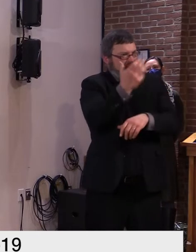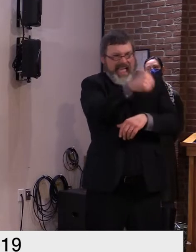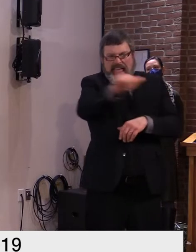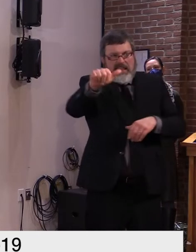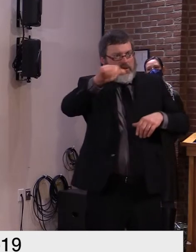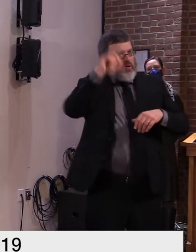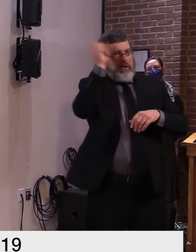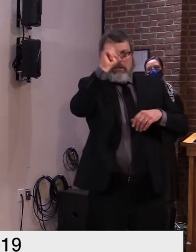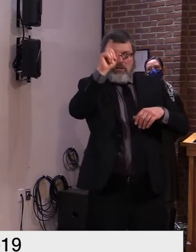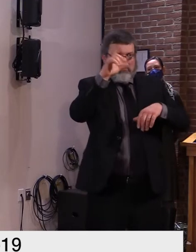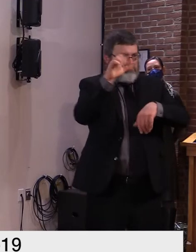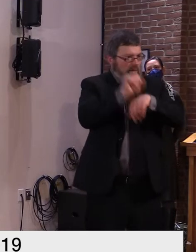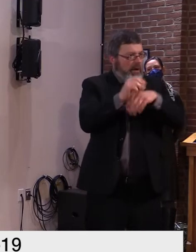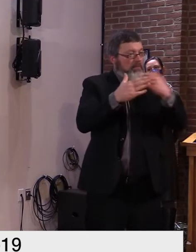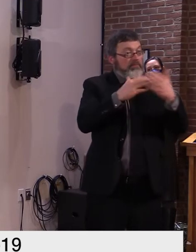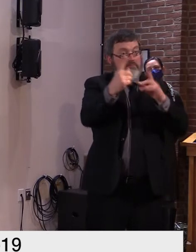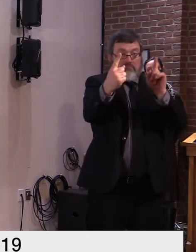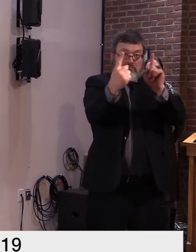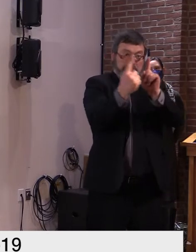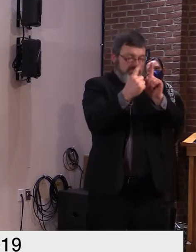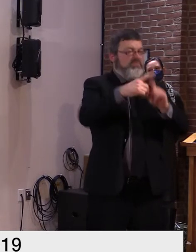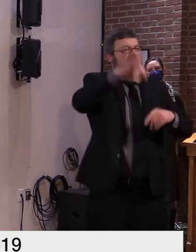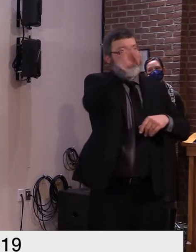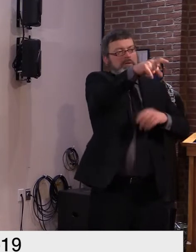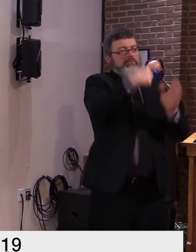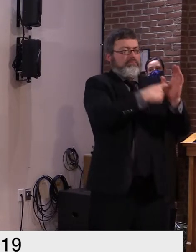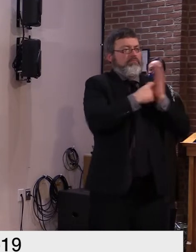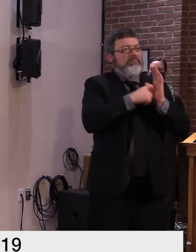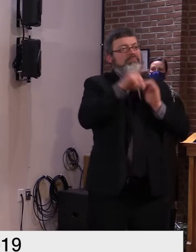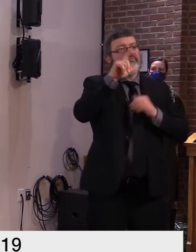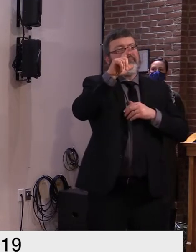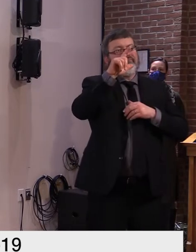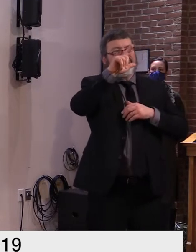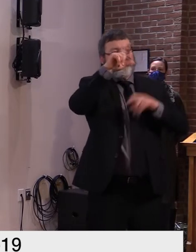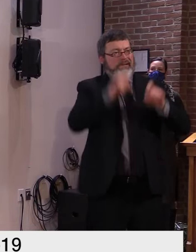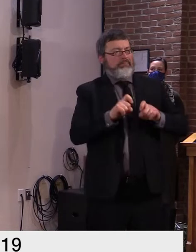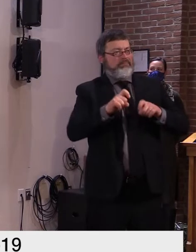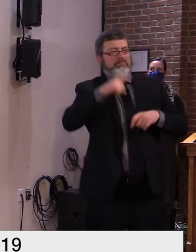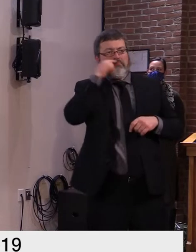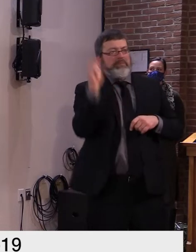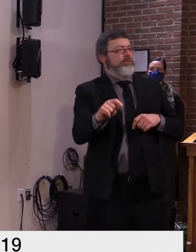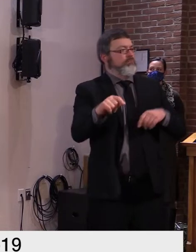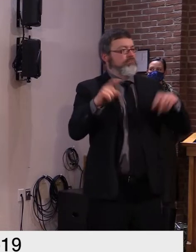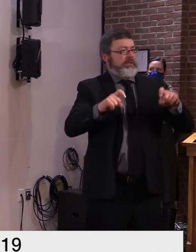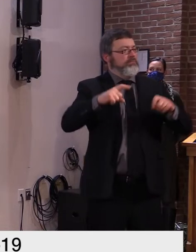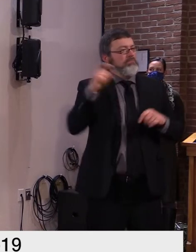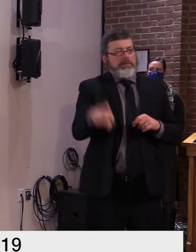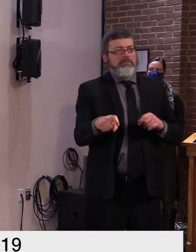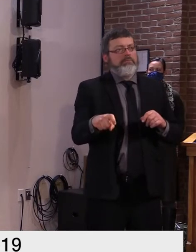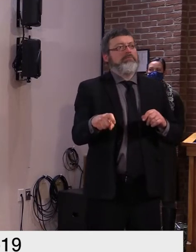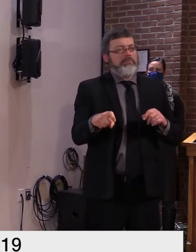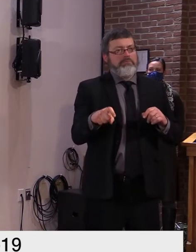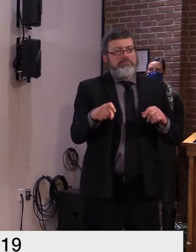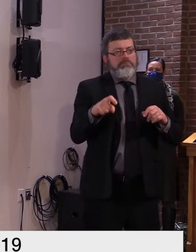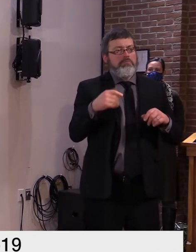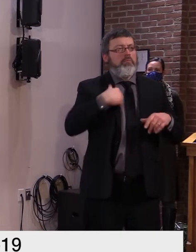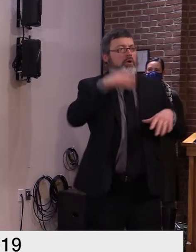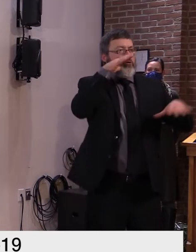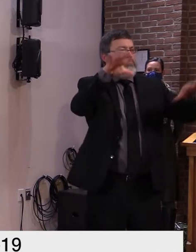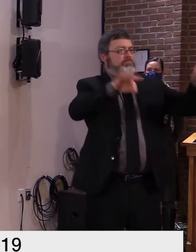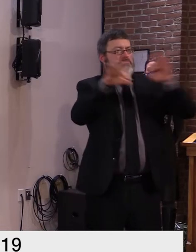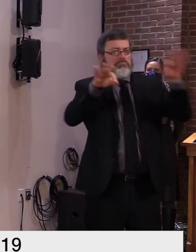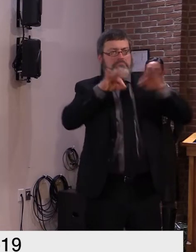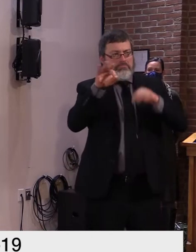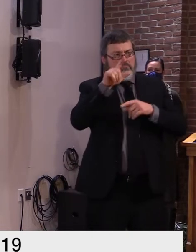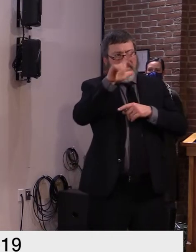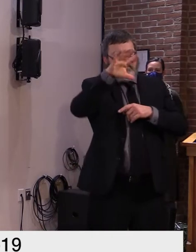during this pandemic there is no question that health care providers and staff can safely deliver